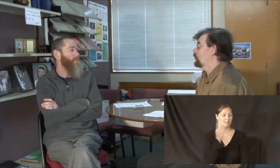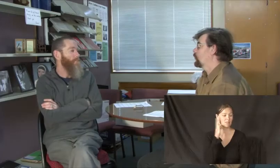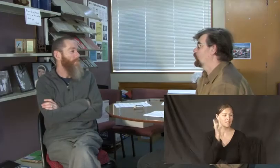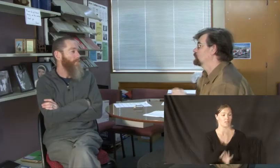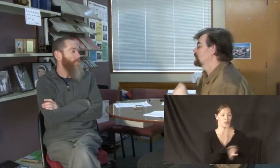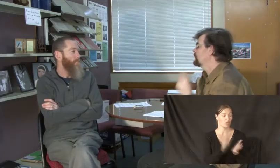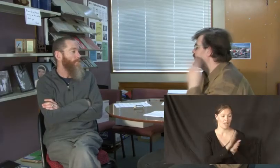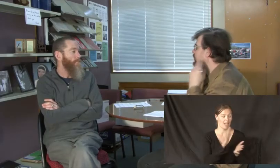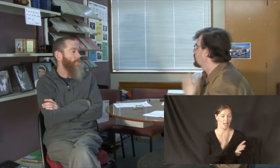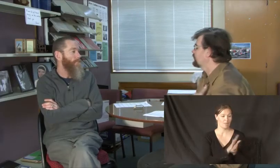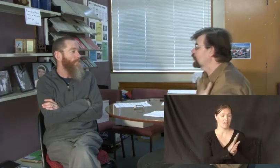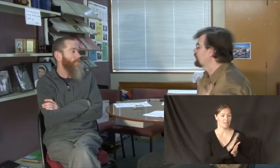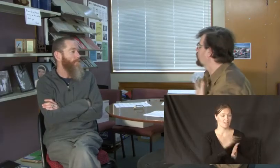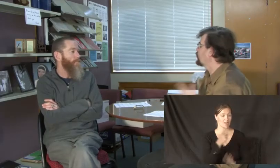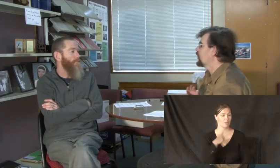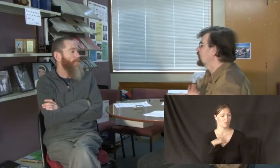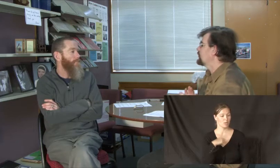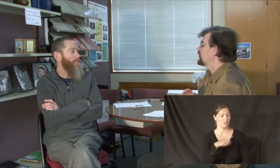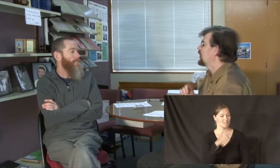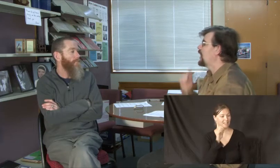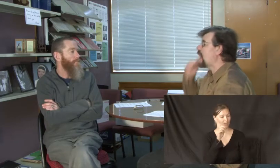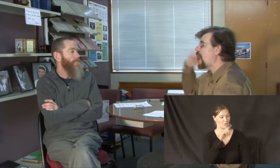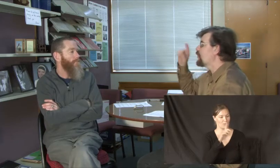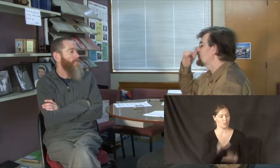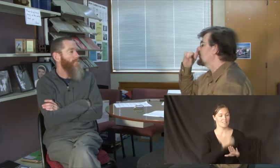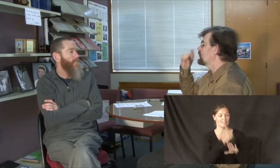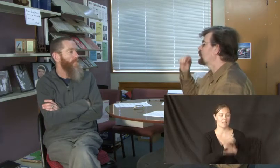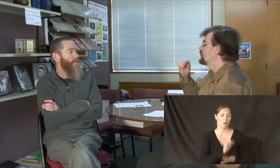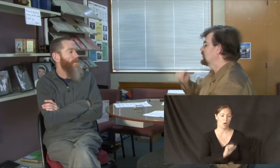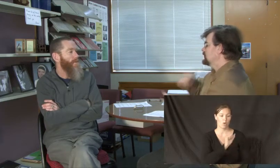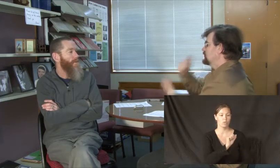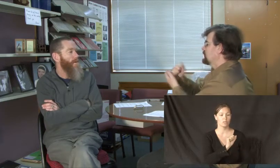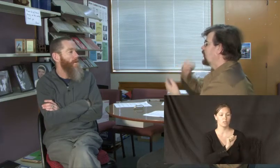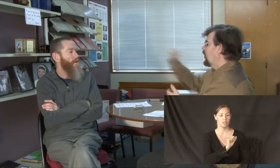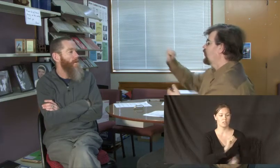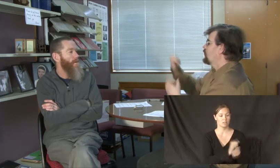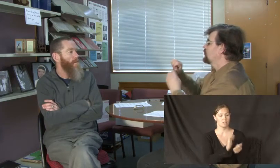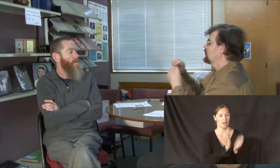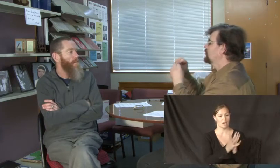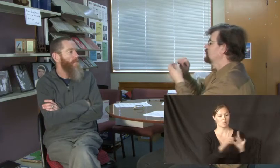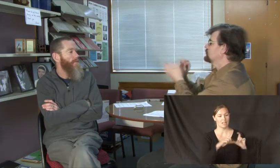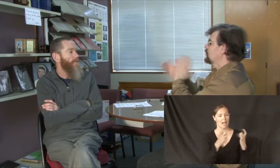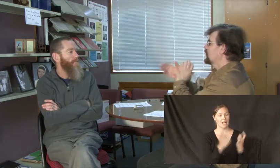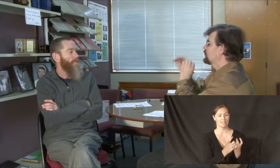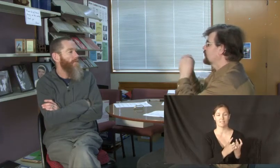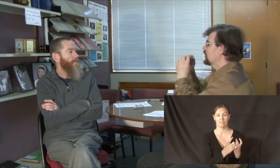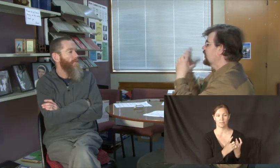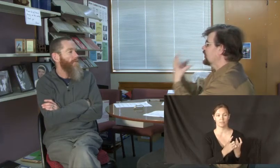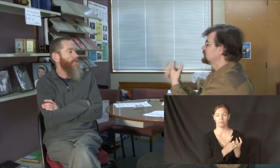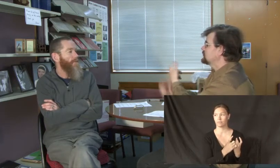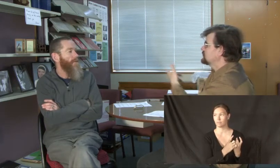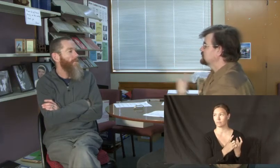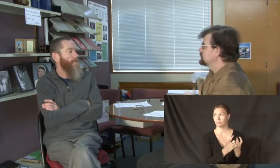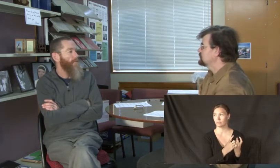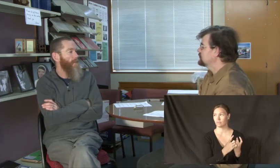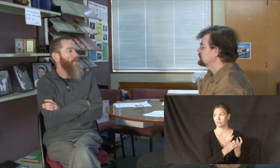I'm deaf not very happy. Having people to have their own fine English class. That's it.